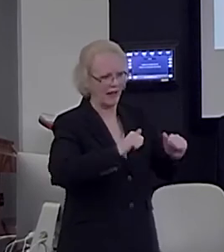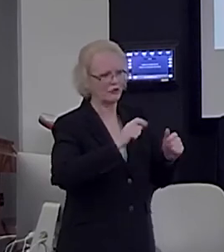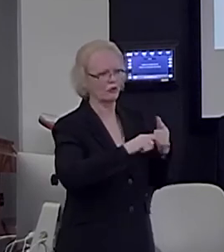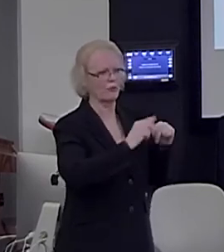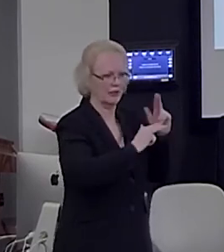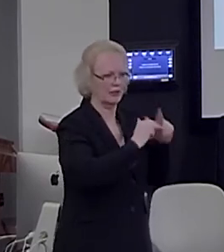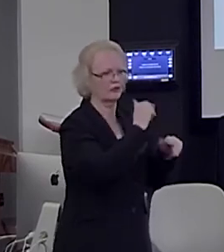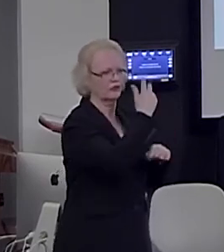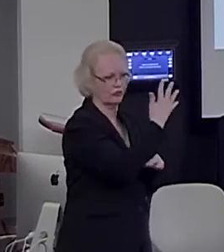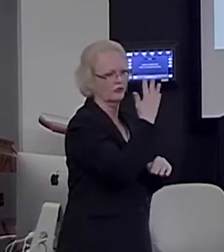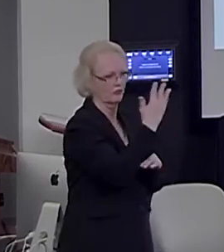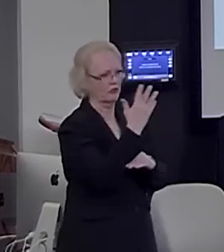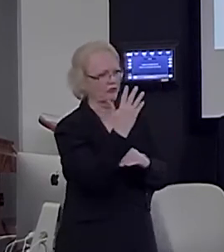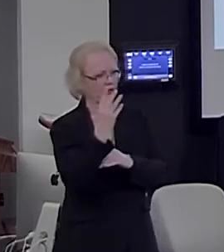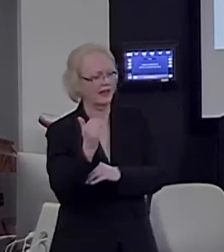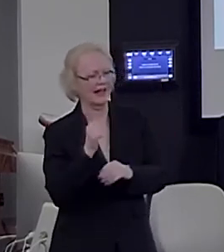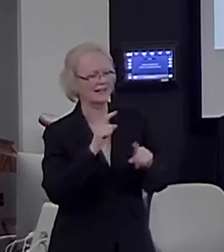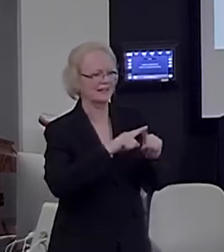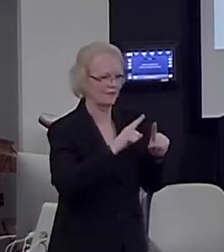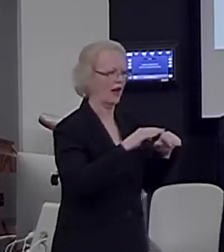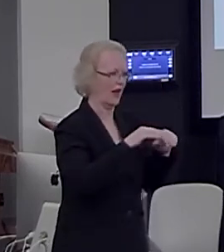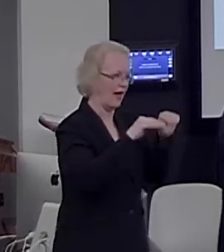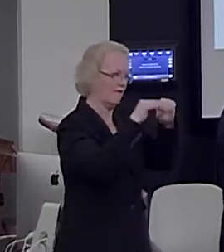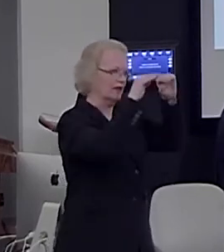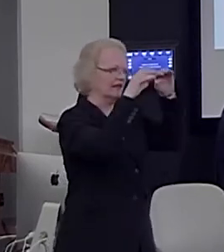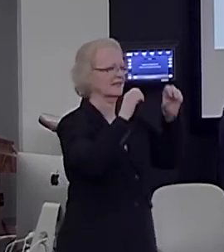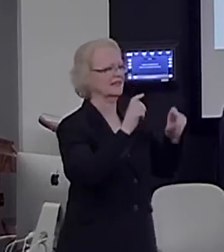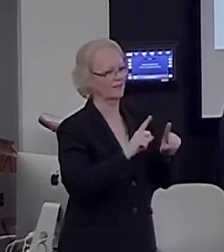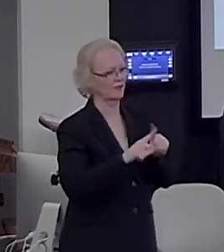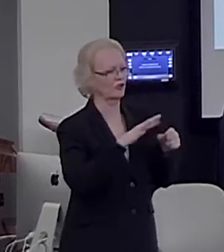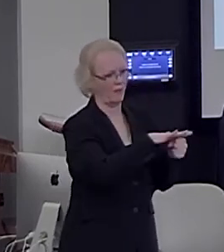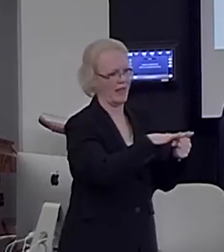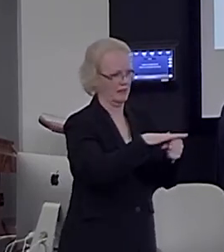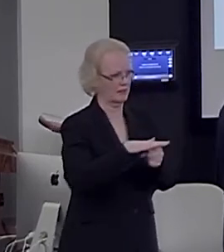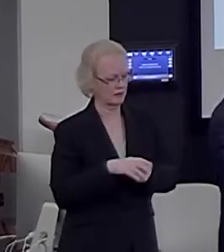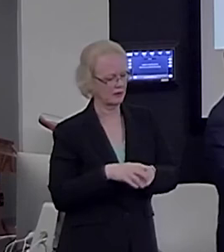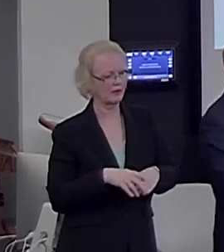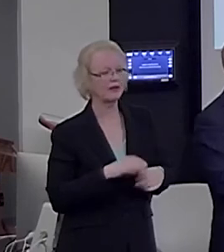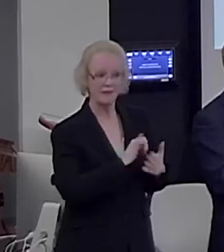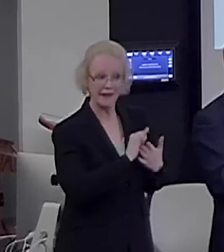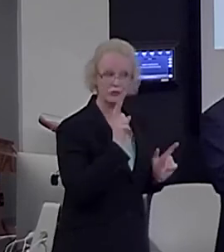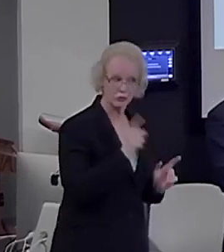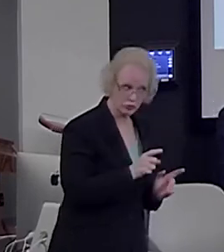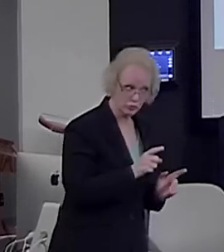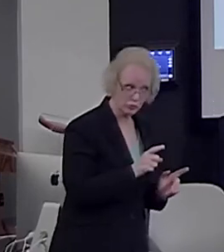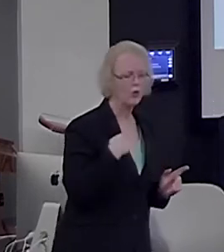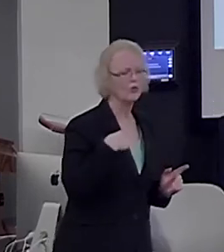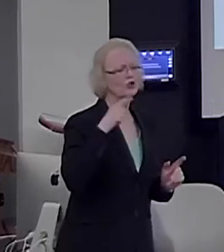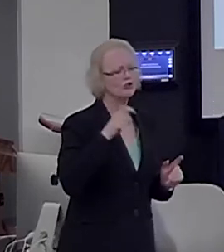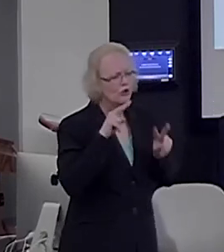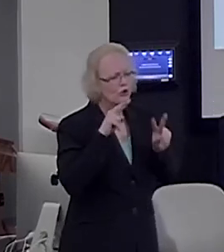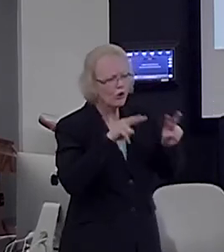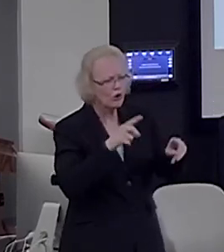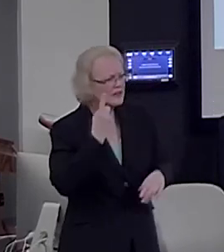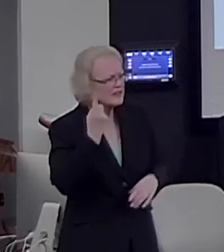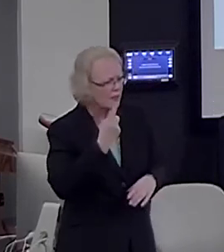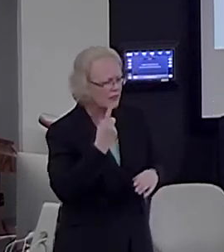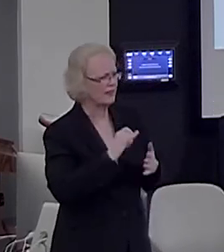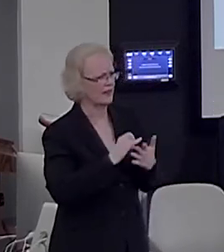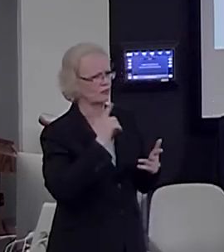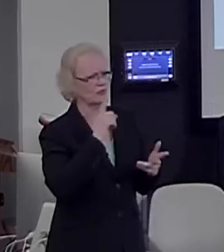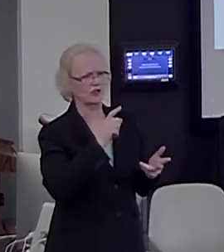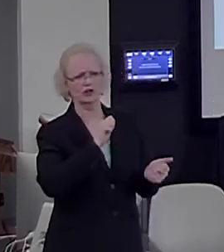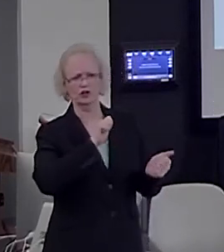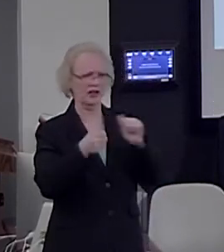granularity levels in different domains, basically. So, if this is true, we should be looking for something that has changed quite broadly